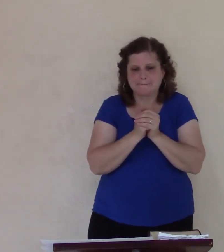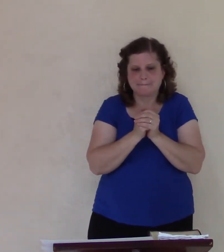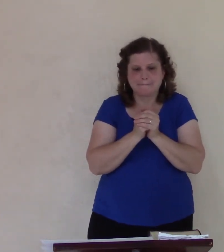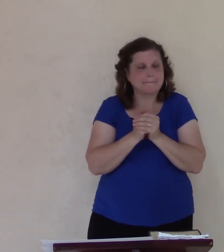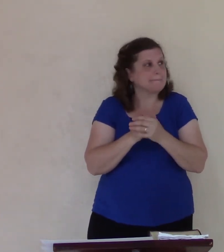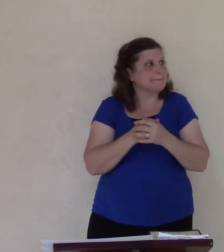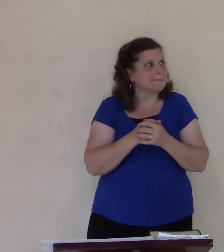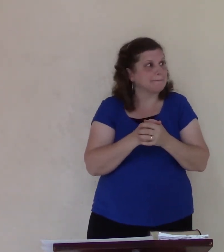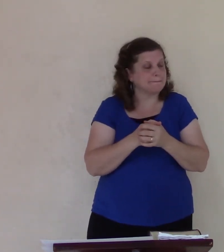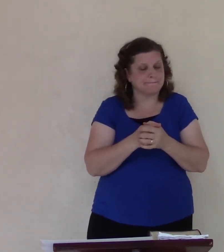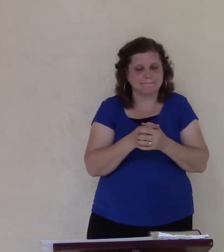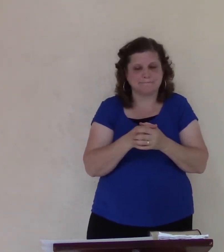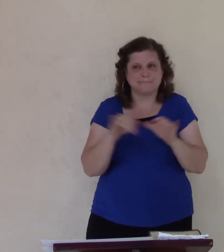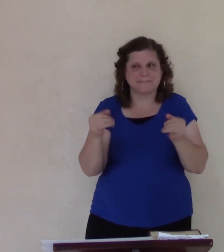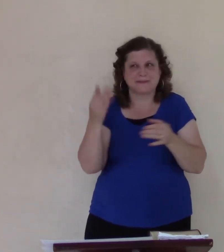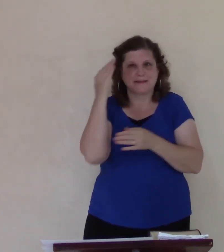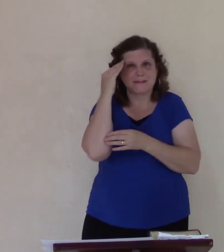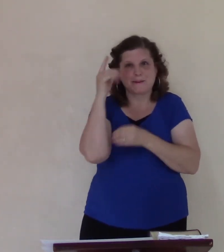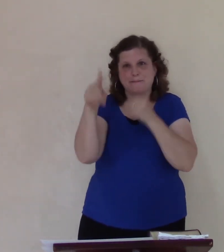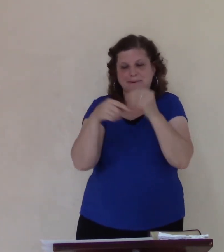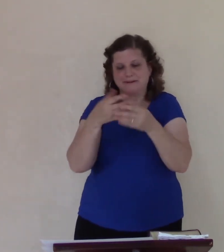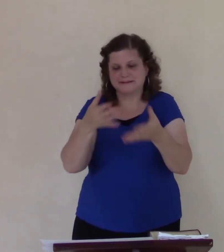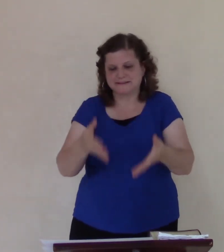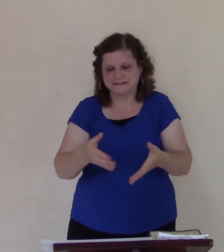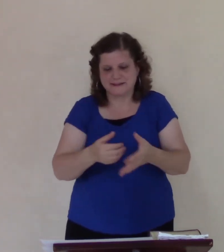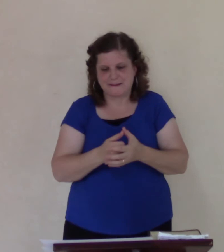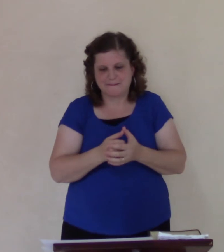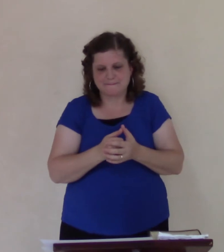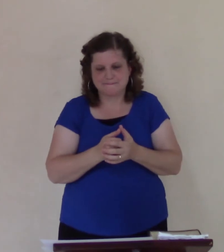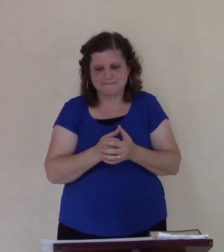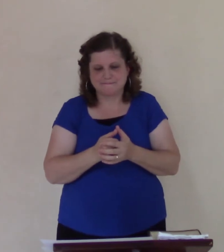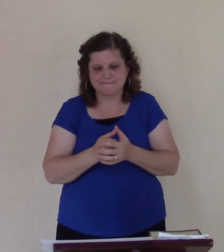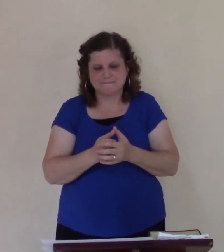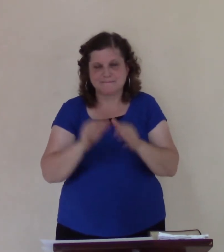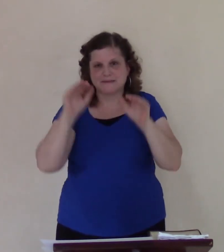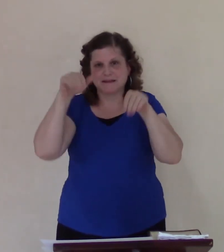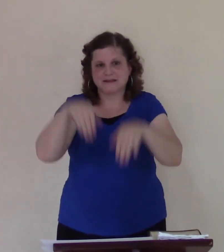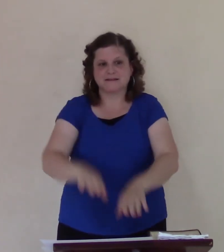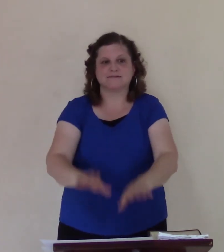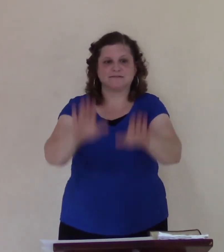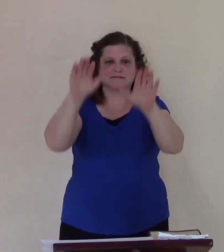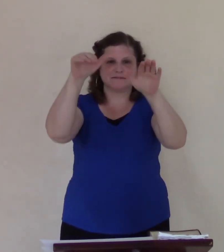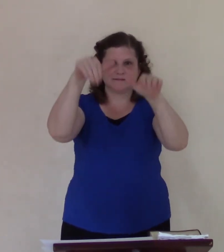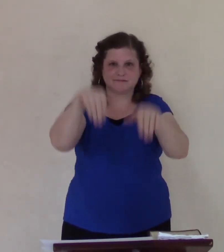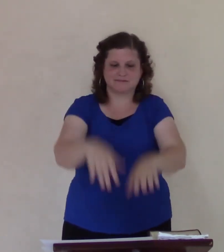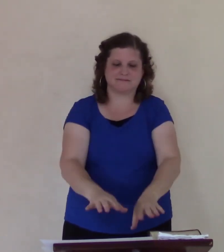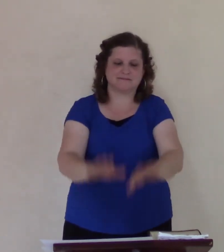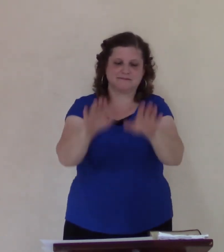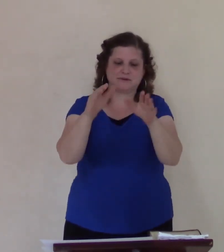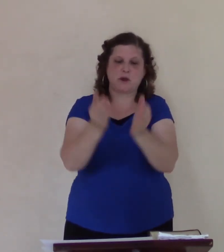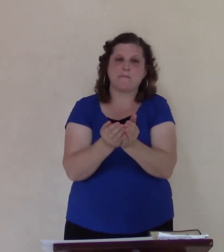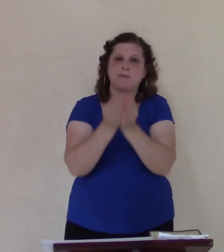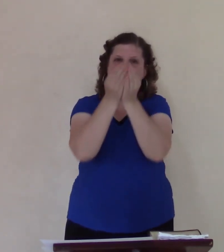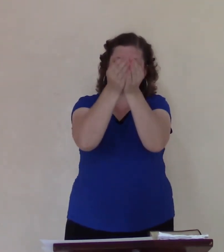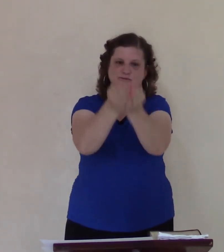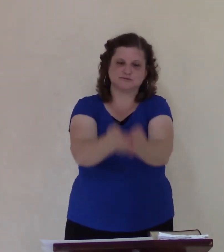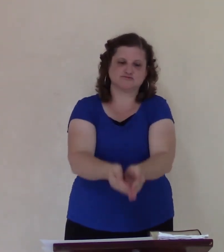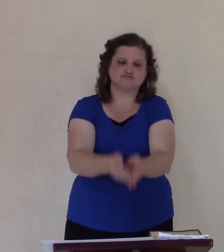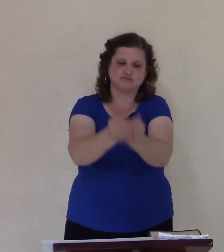just think about this one the sea is turning up and down the boat side is about to fall apart to